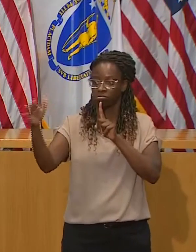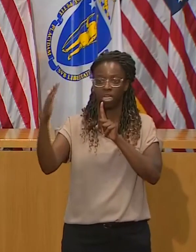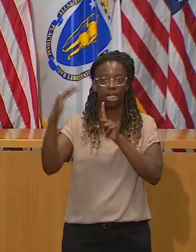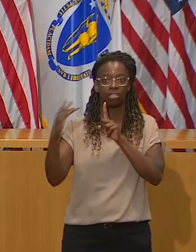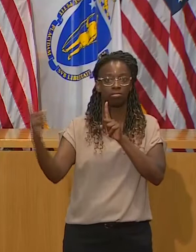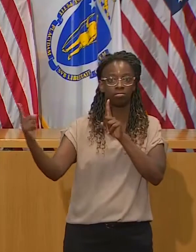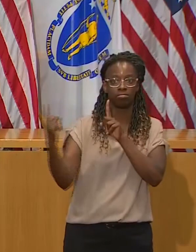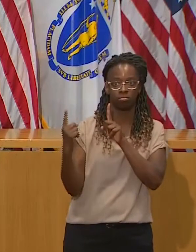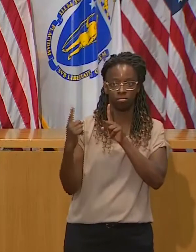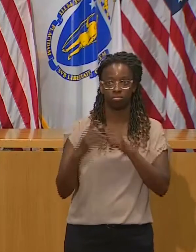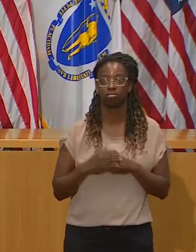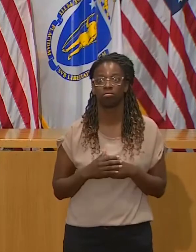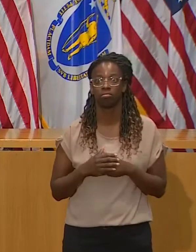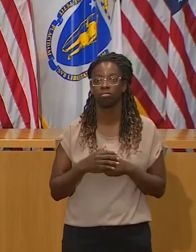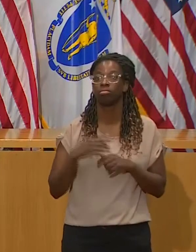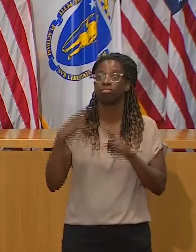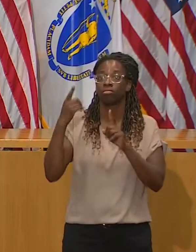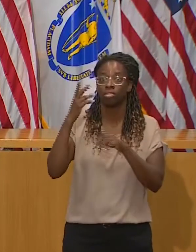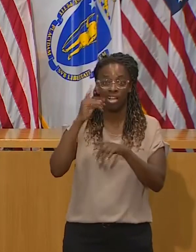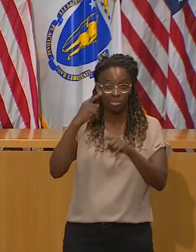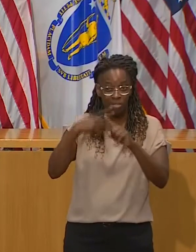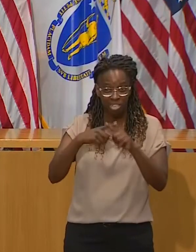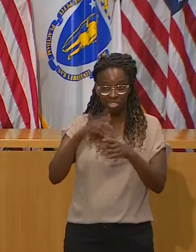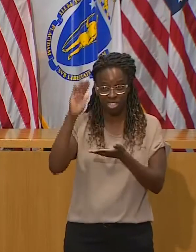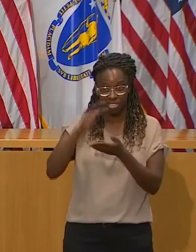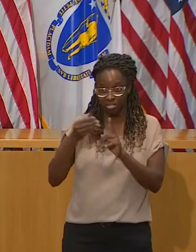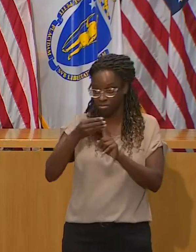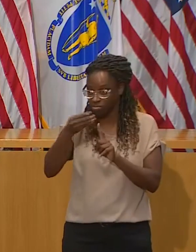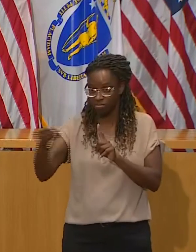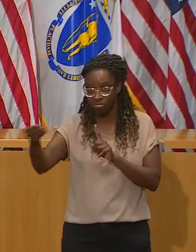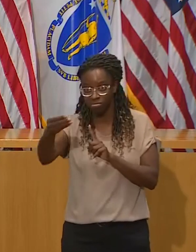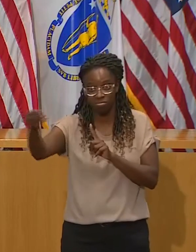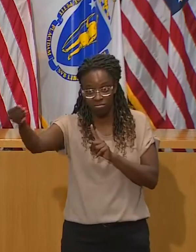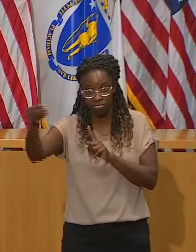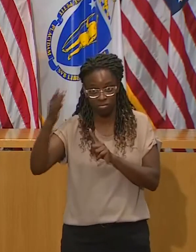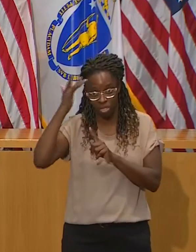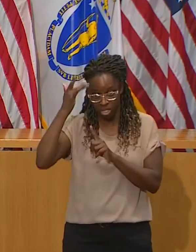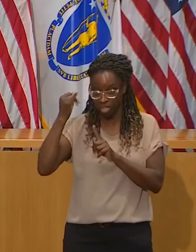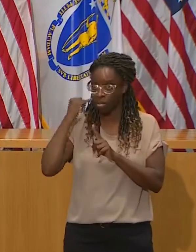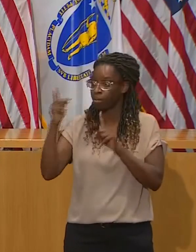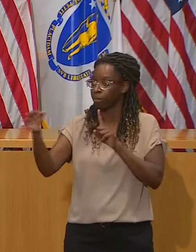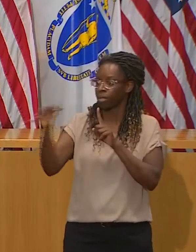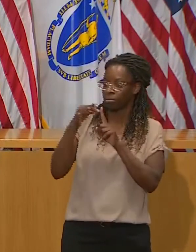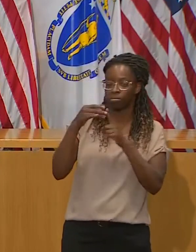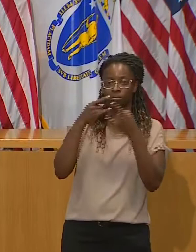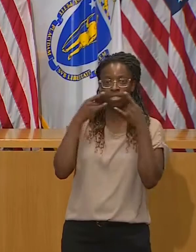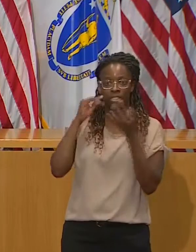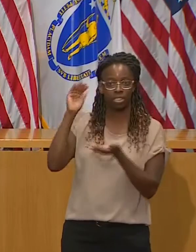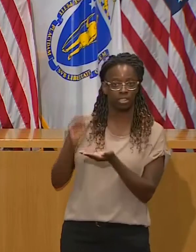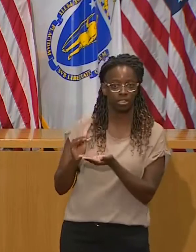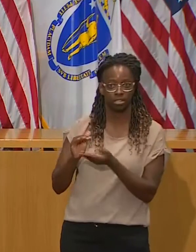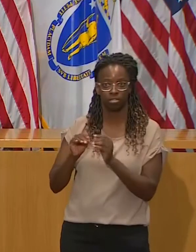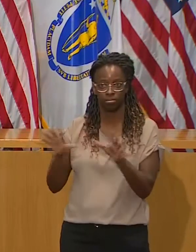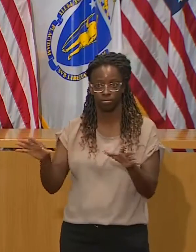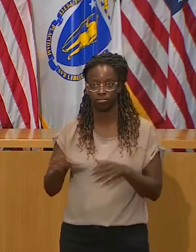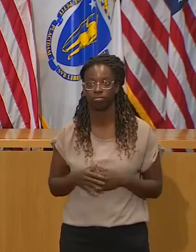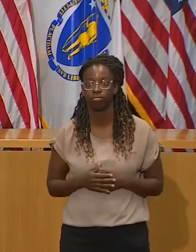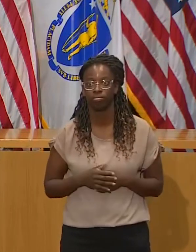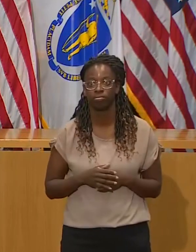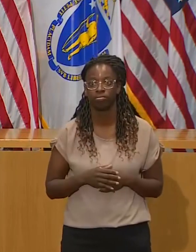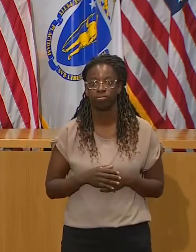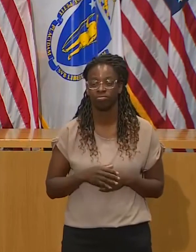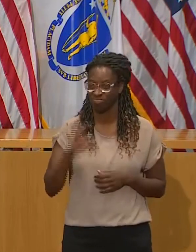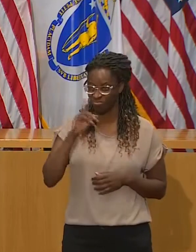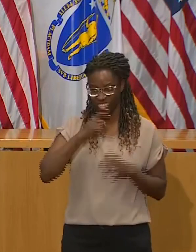less aggressive on the person on the receiving end of that than it would be otherwise. This is public safety. Sorry, you've been